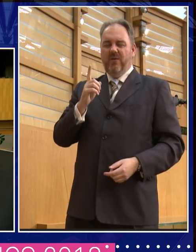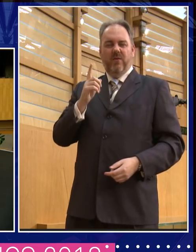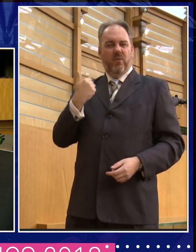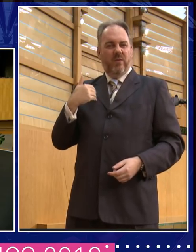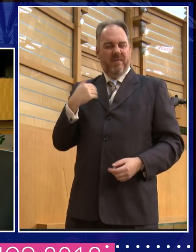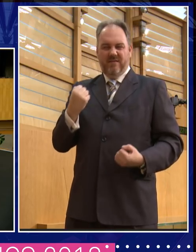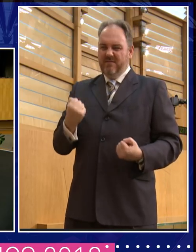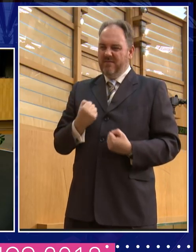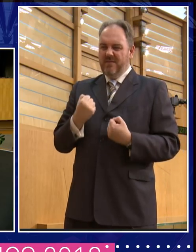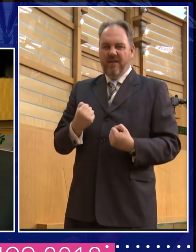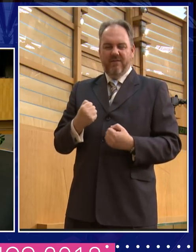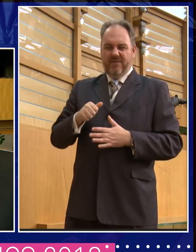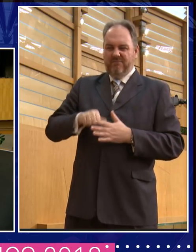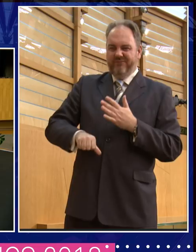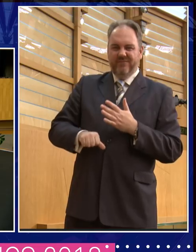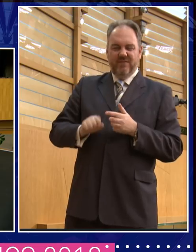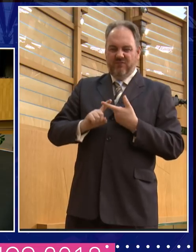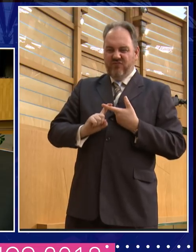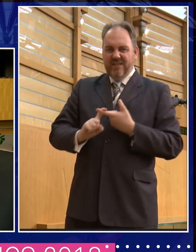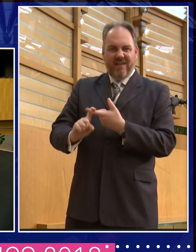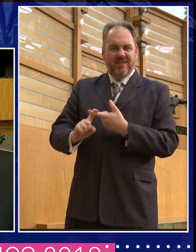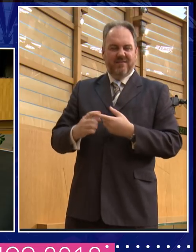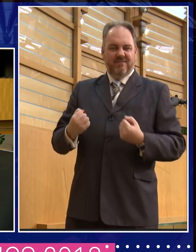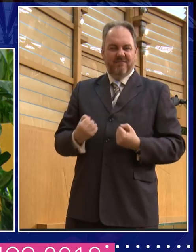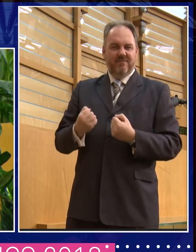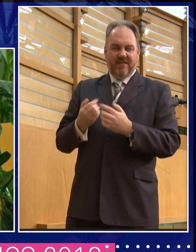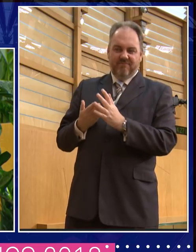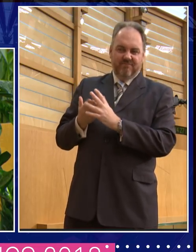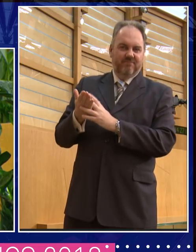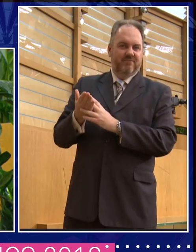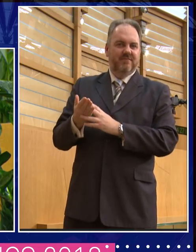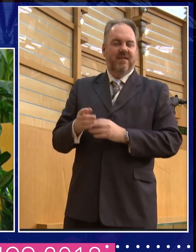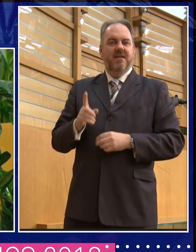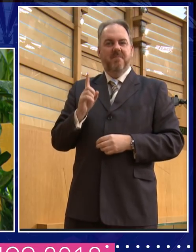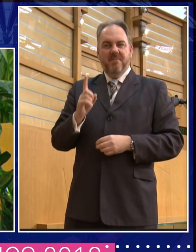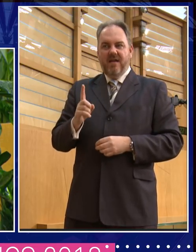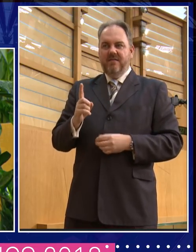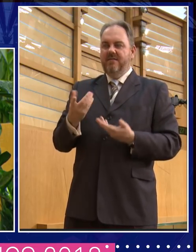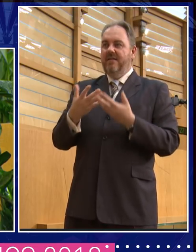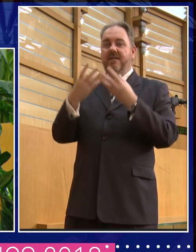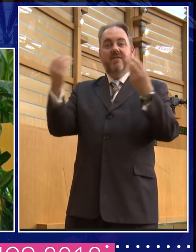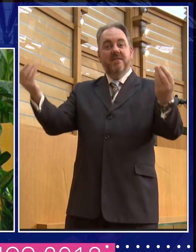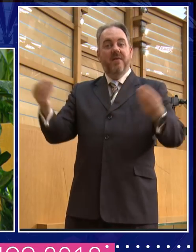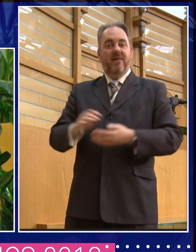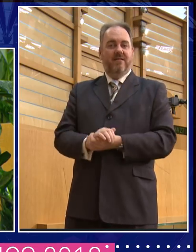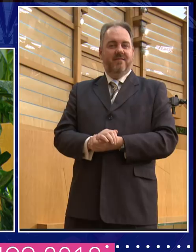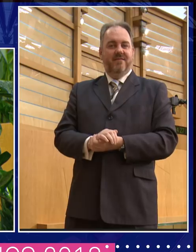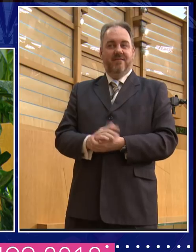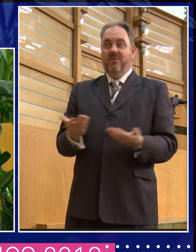strong in all kinds of ways. It's the issue of whether you see them. And it's the issue of whether you